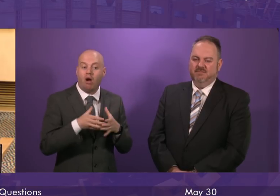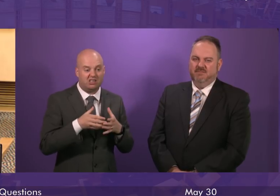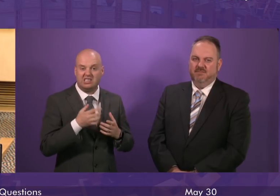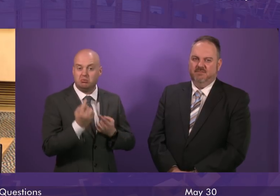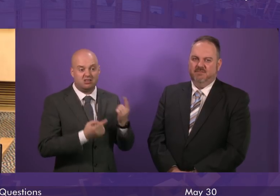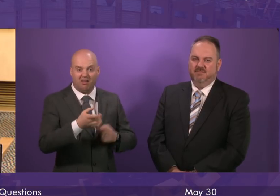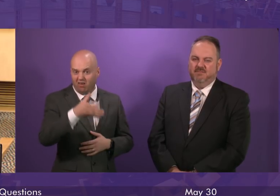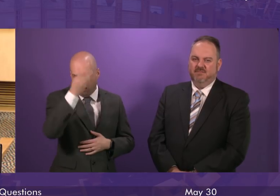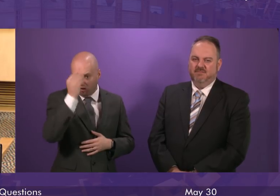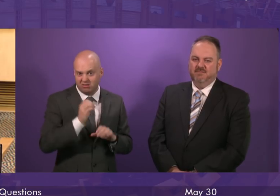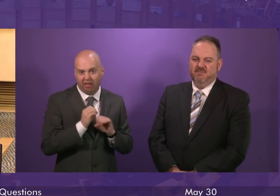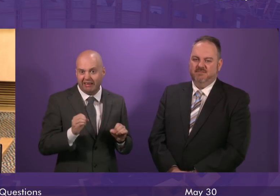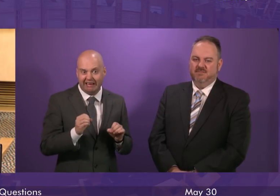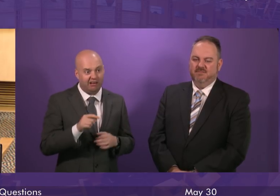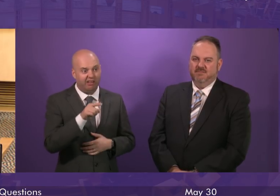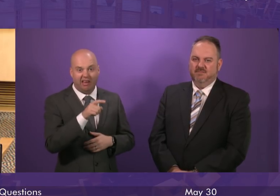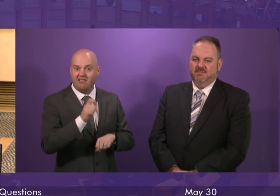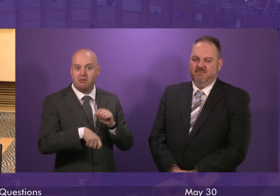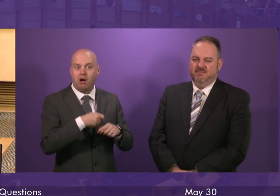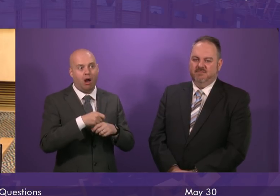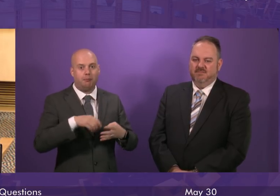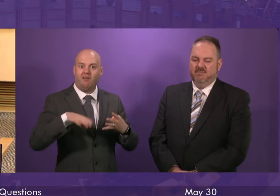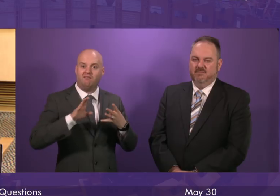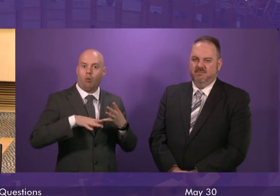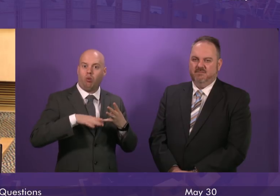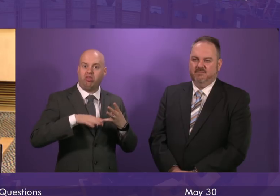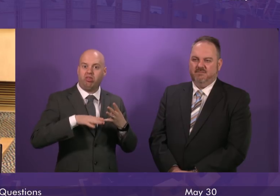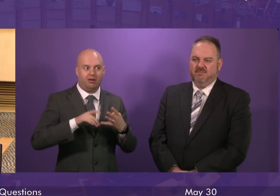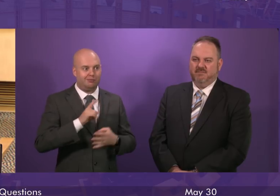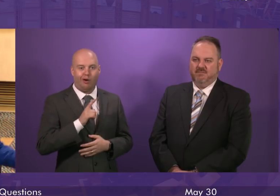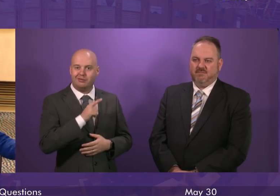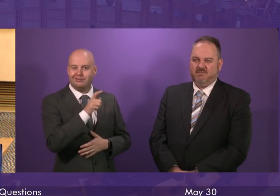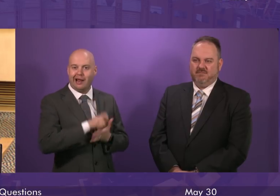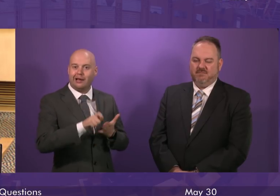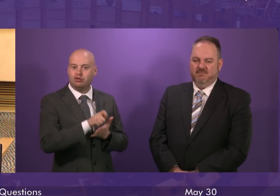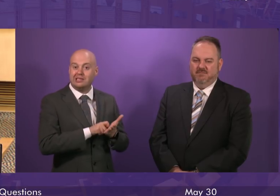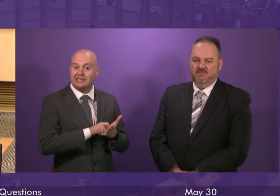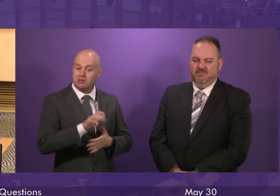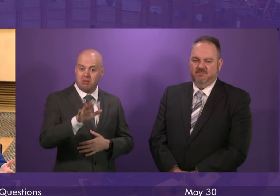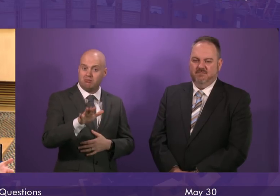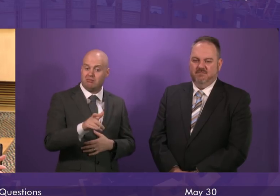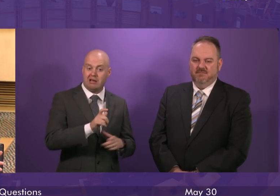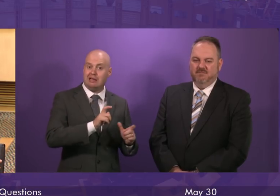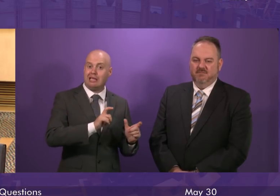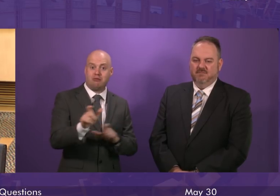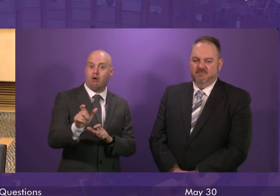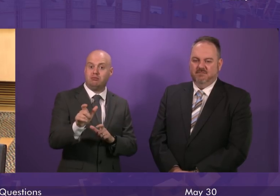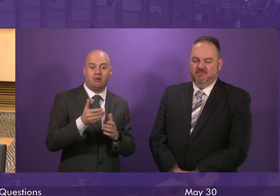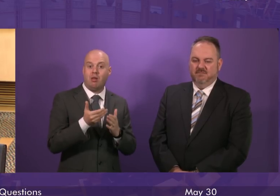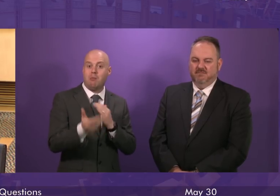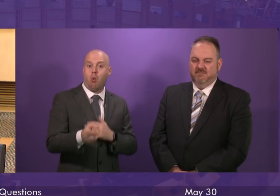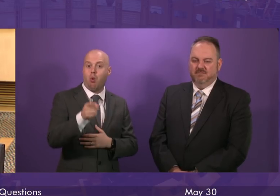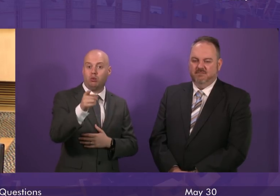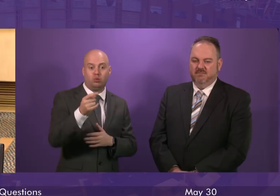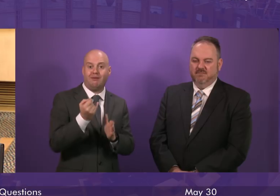have been pushed into fourth place in Scotland in these elections but carry on the longer they fail to learn these lessons the